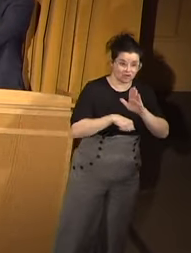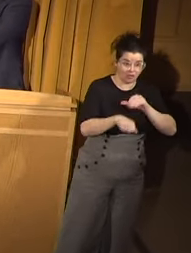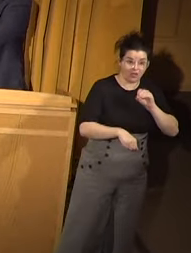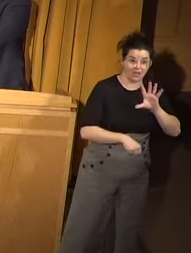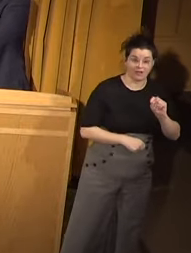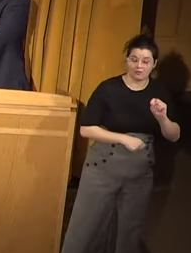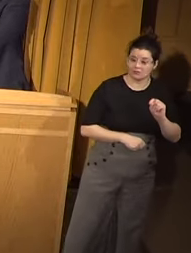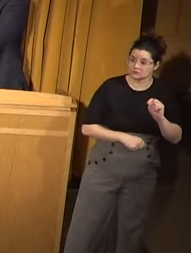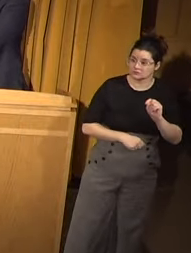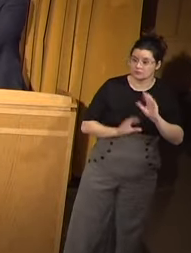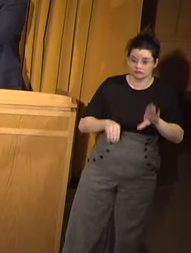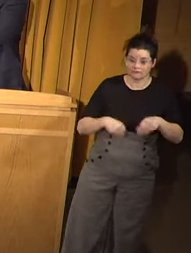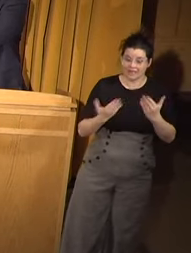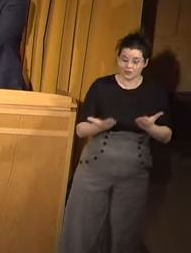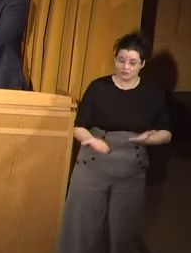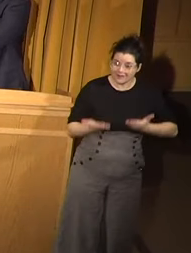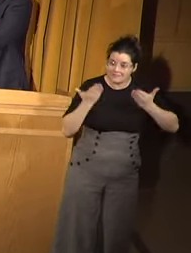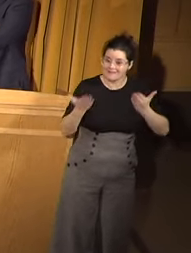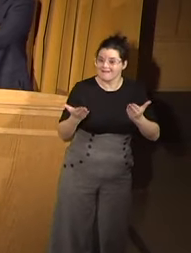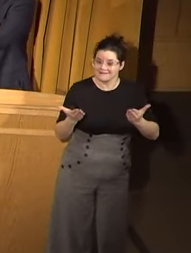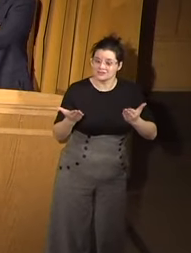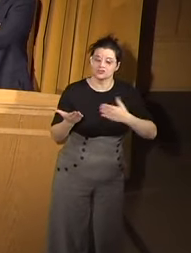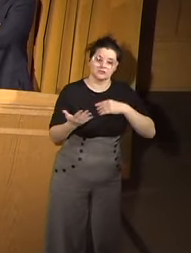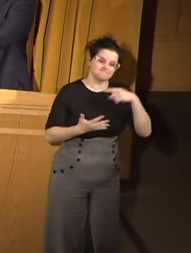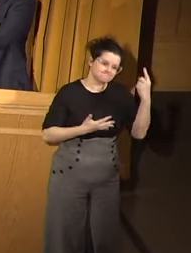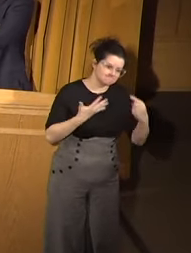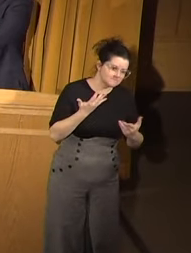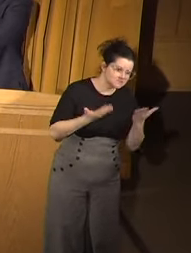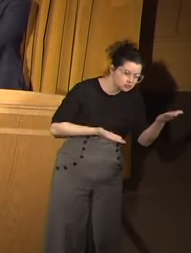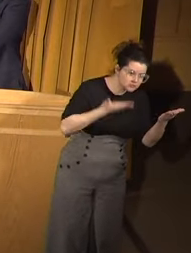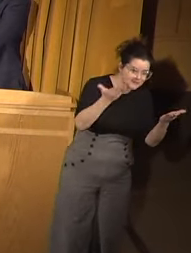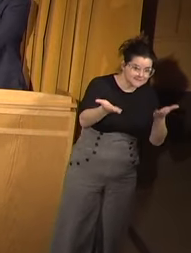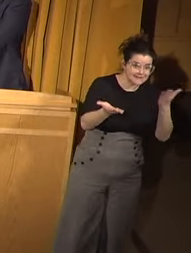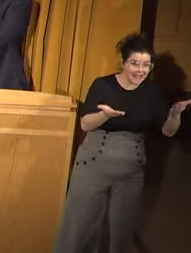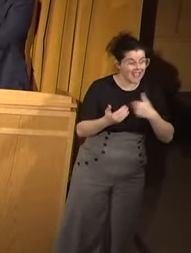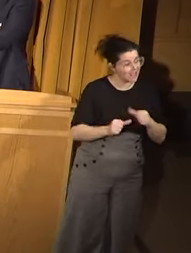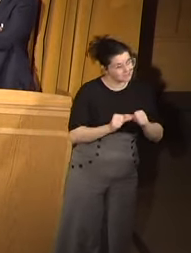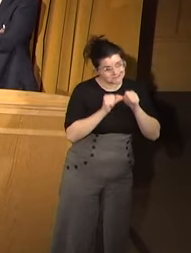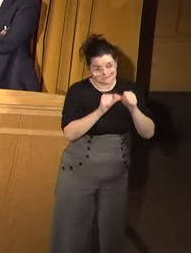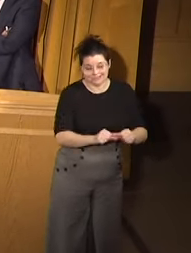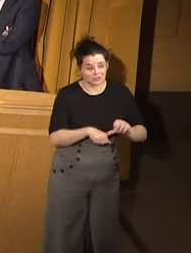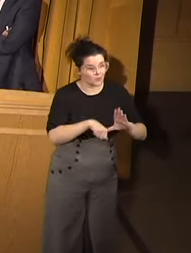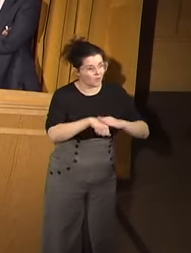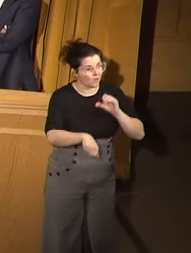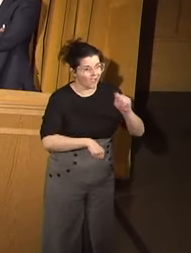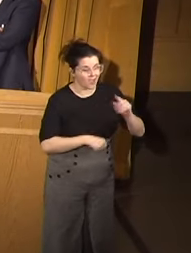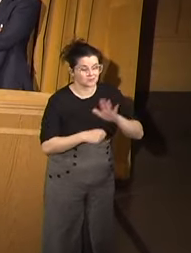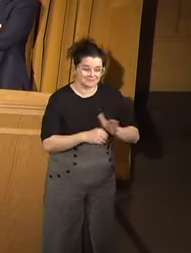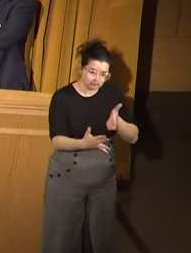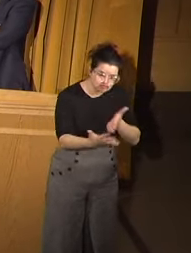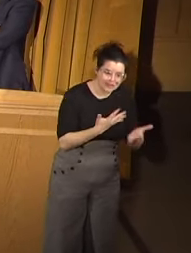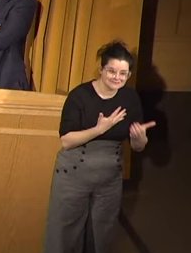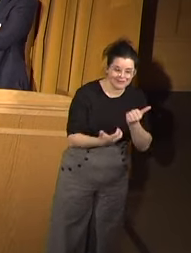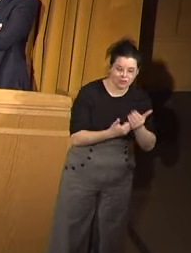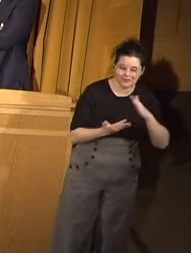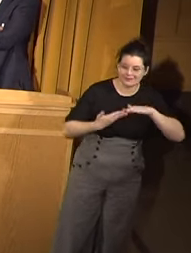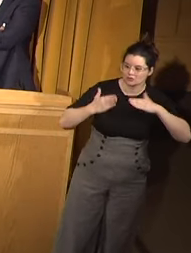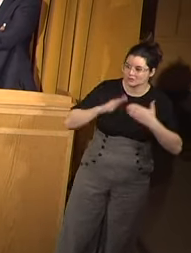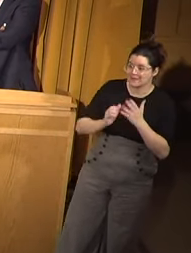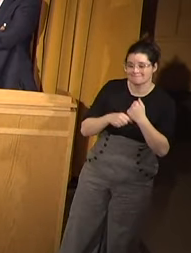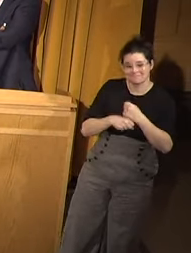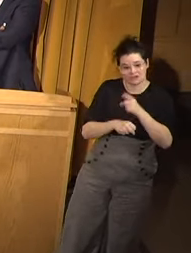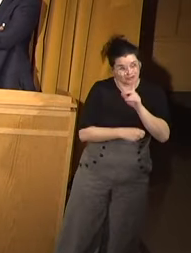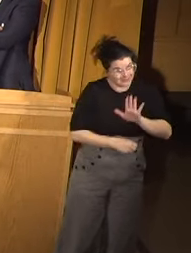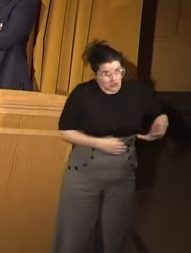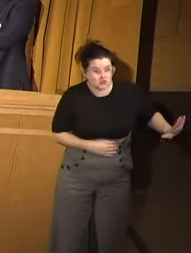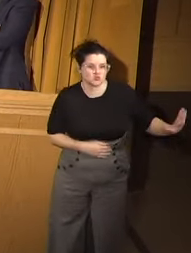provide recommendations and suggestions, continue to call it out, to be transparent with the community, and make sure that you